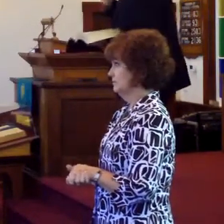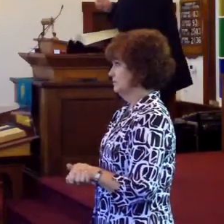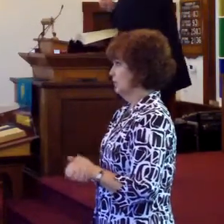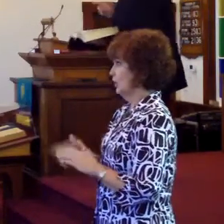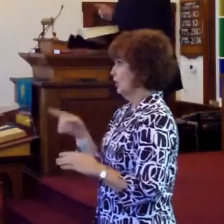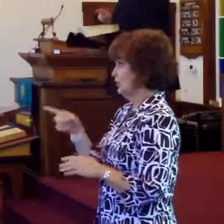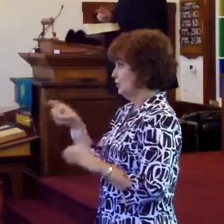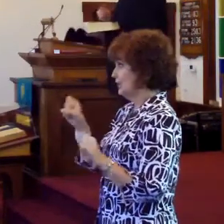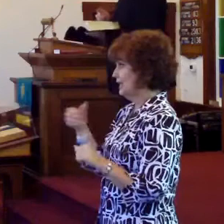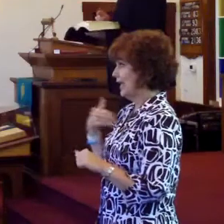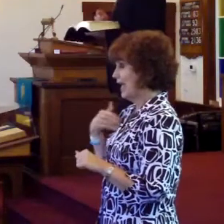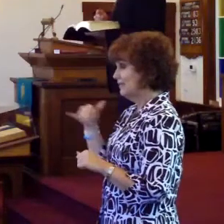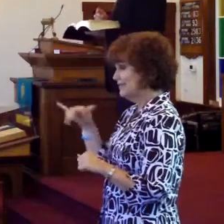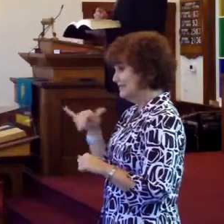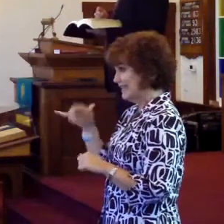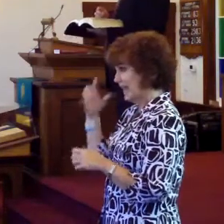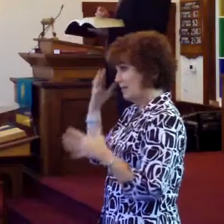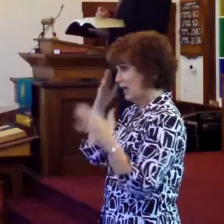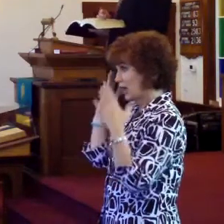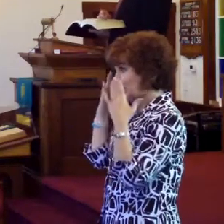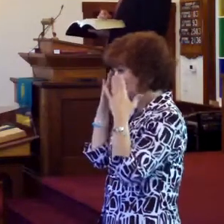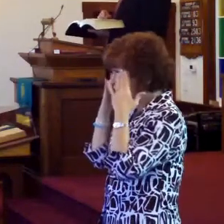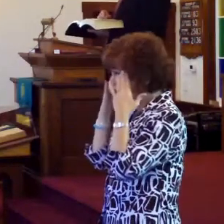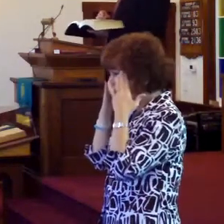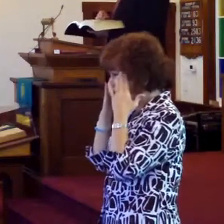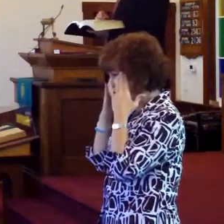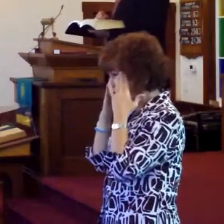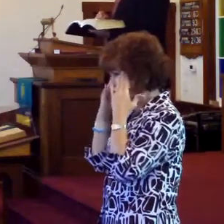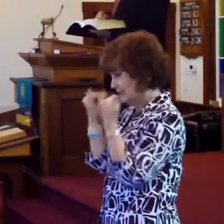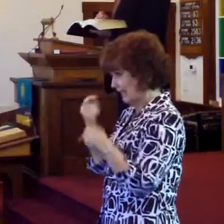You can have that same assurance today.